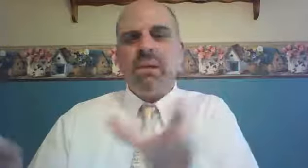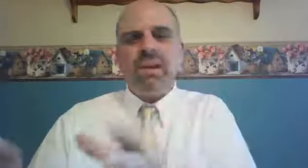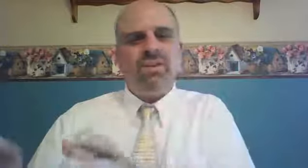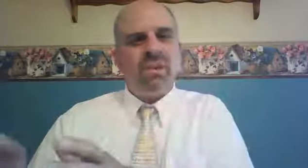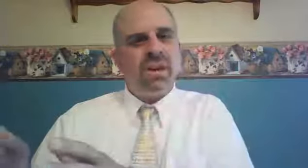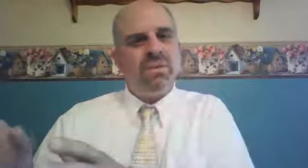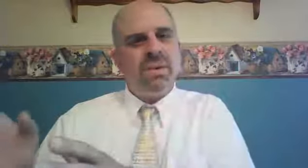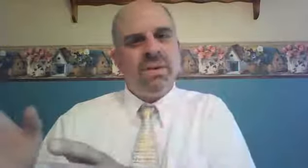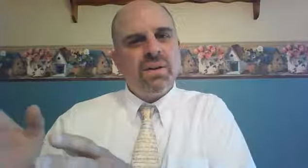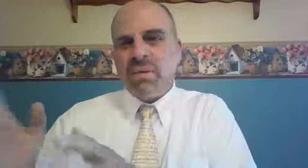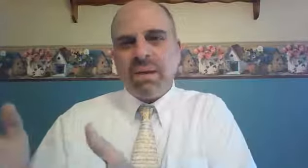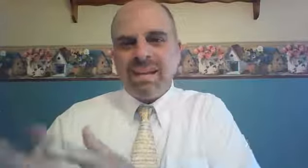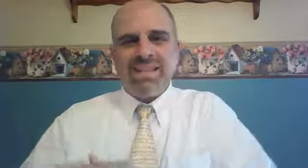picture of repentance.